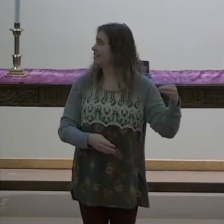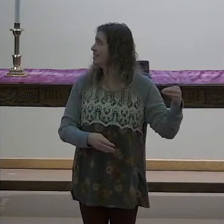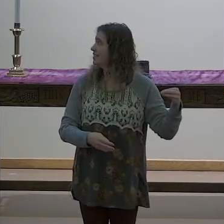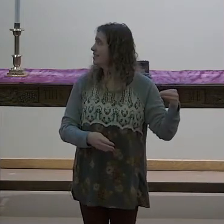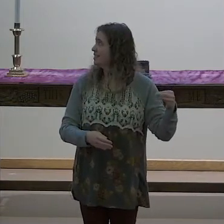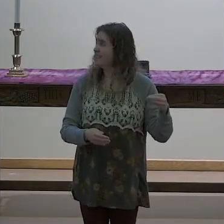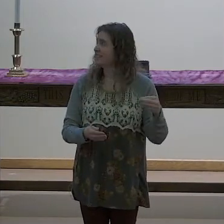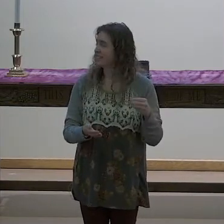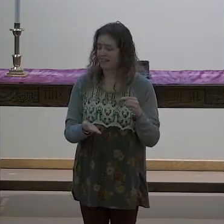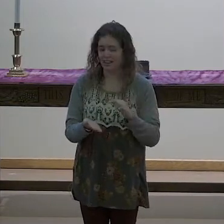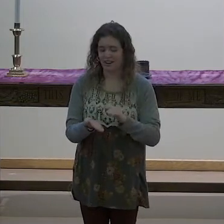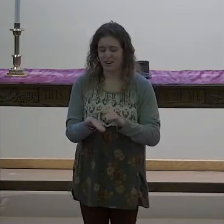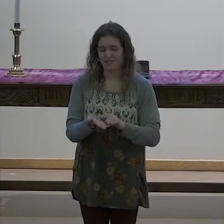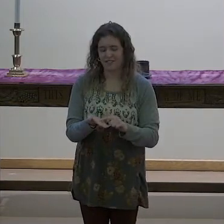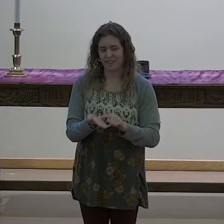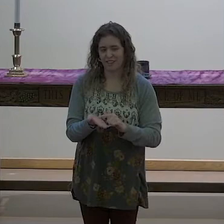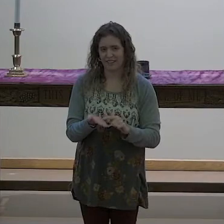forgive